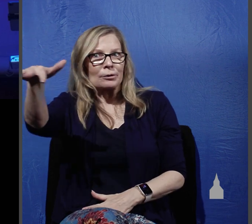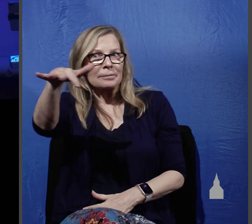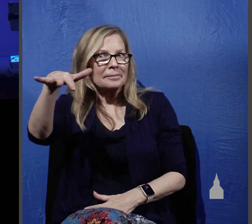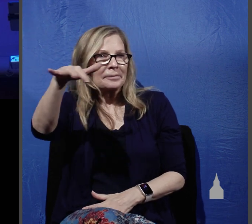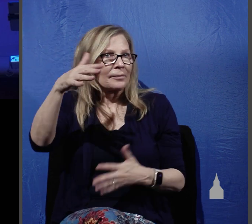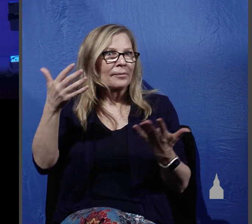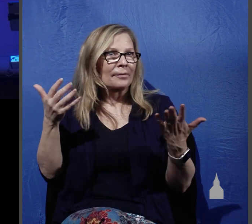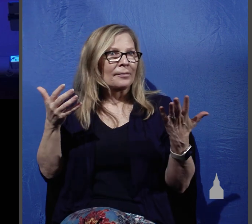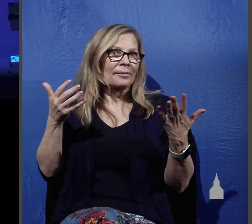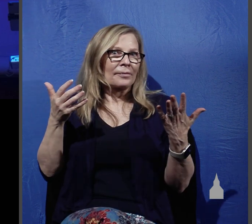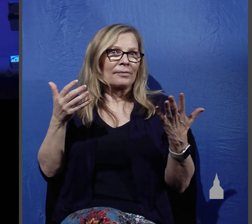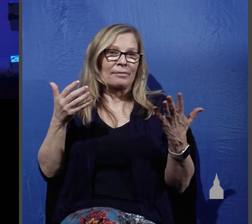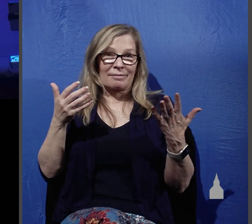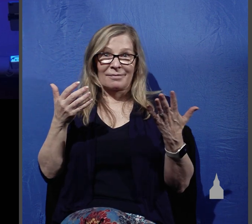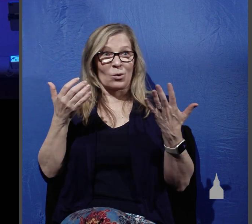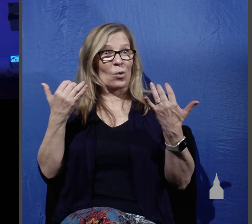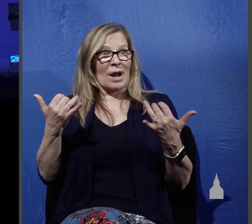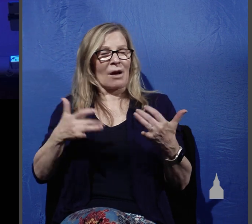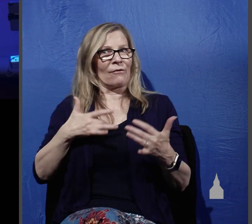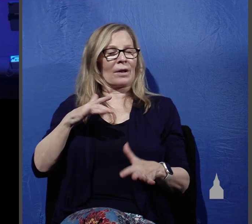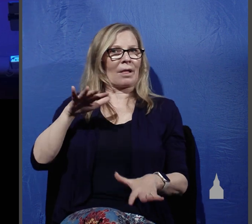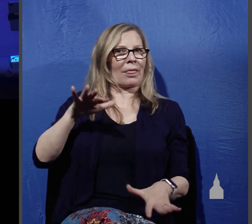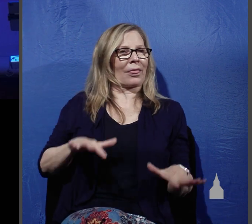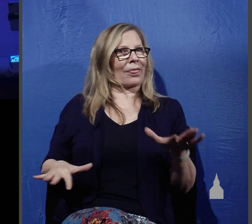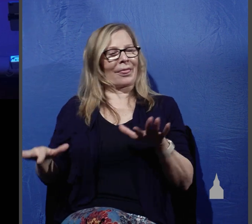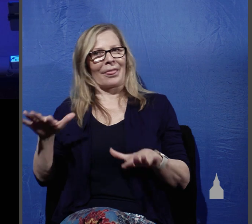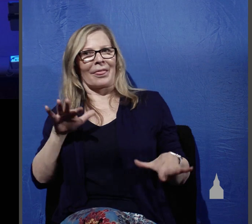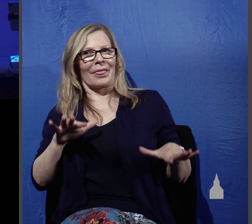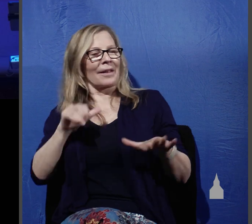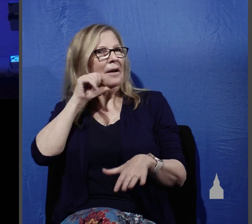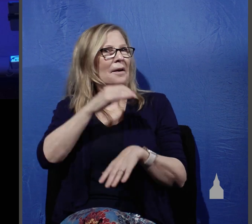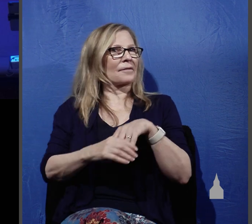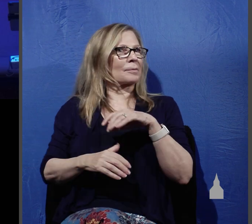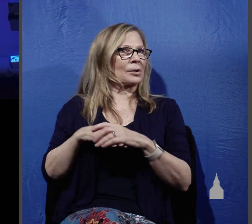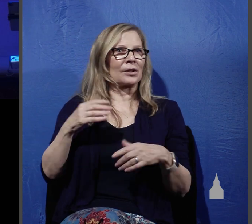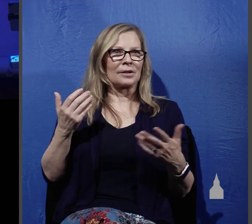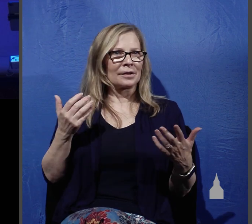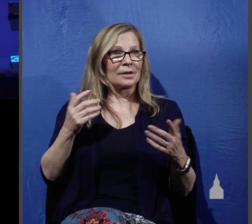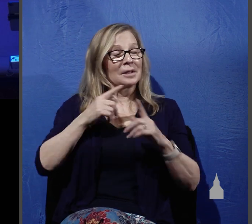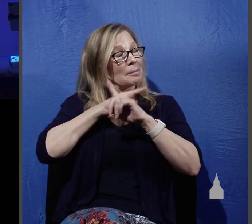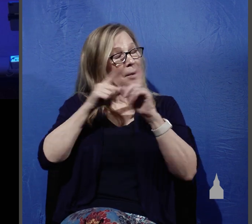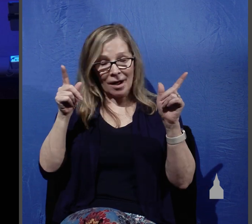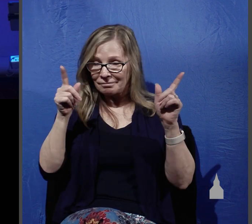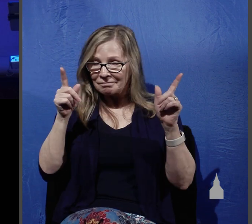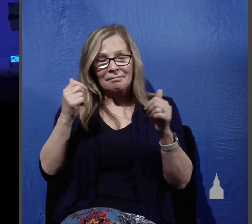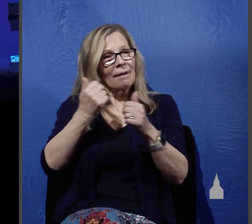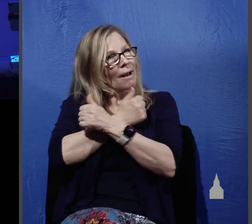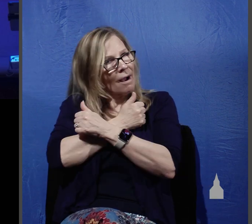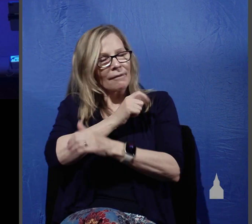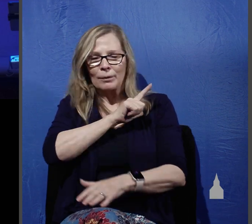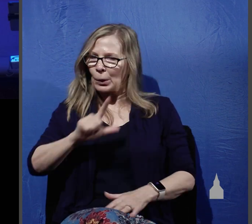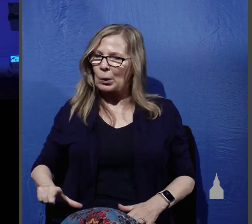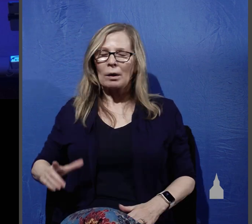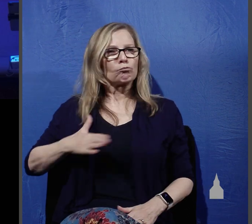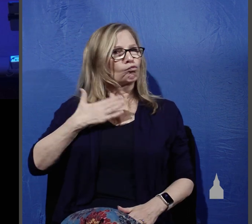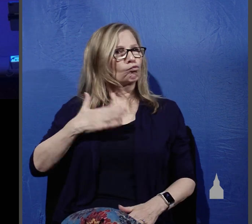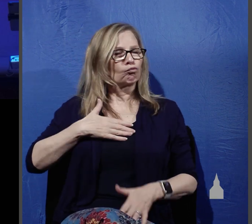these men. So, they're out of their comfort zones. But because they loved the Lord, they were willing to follow him regardless of how